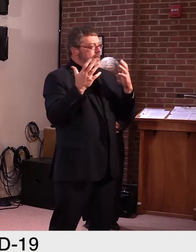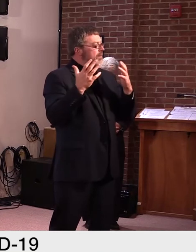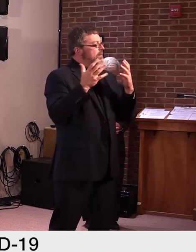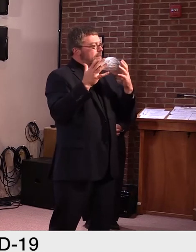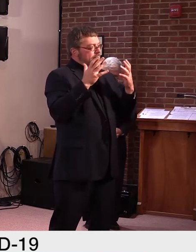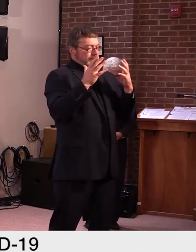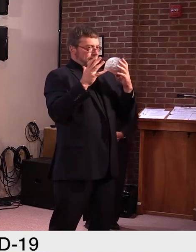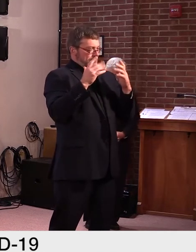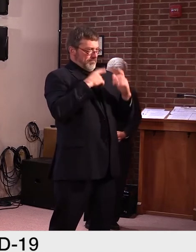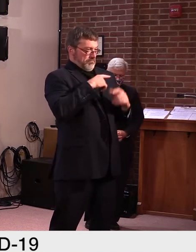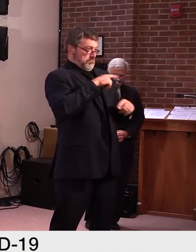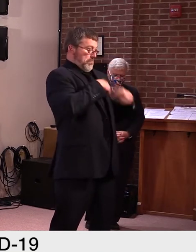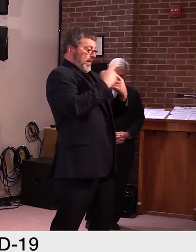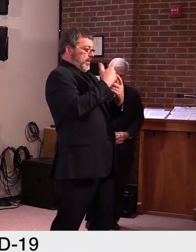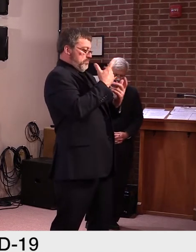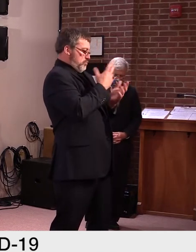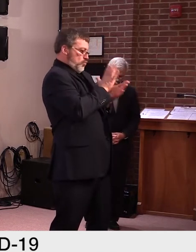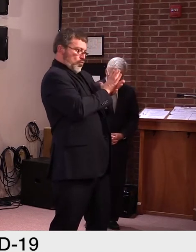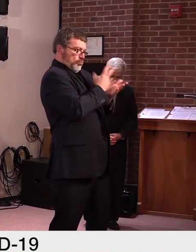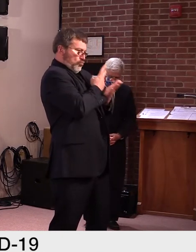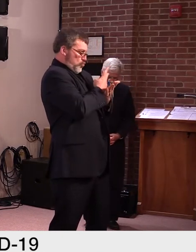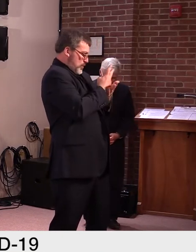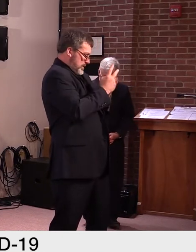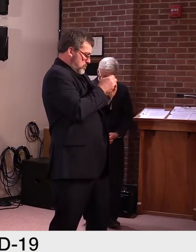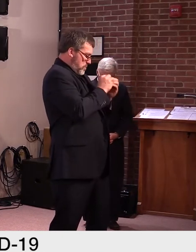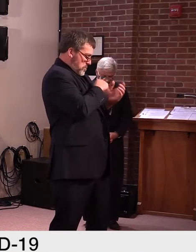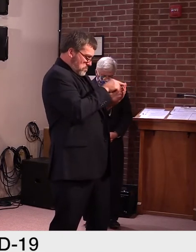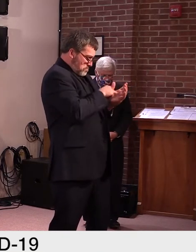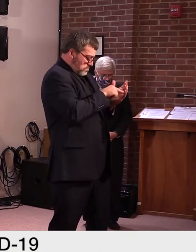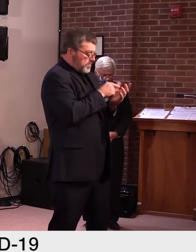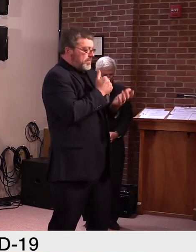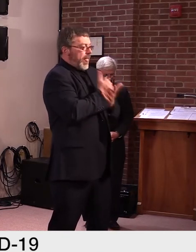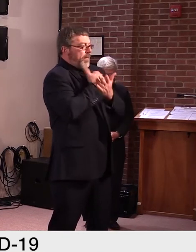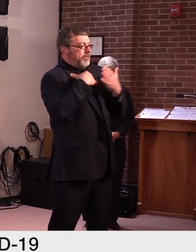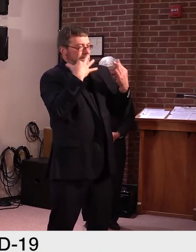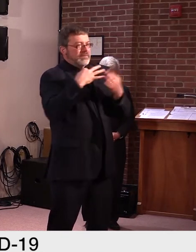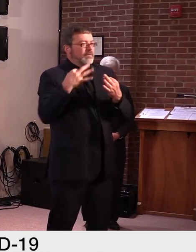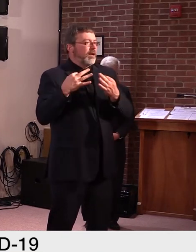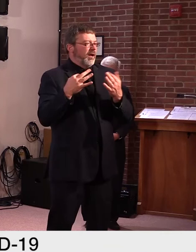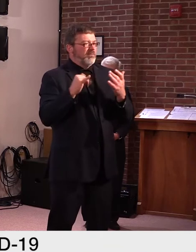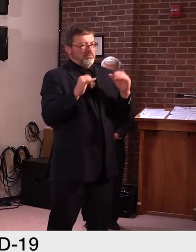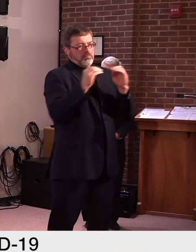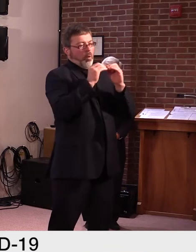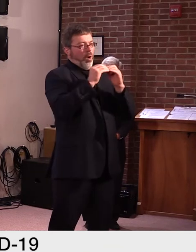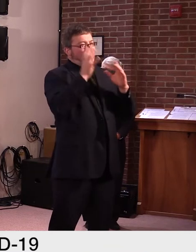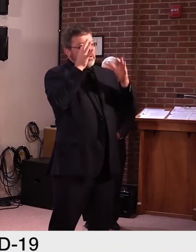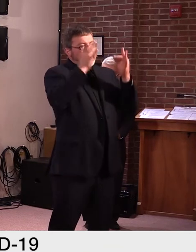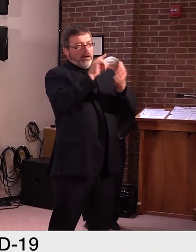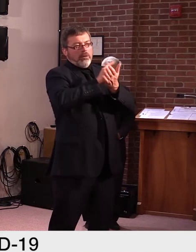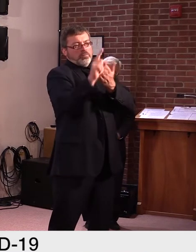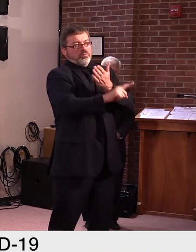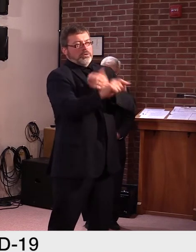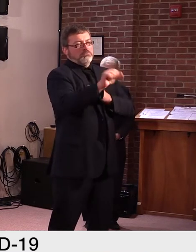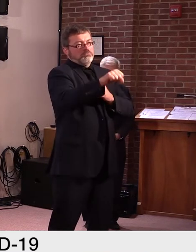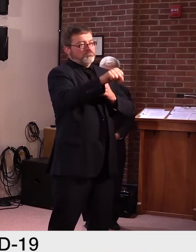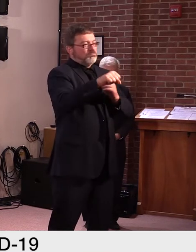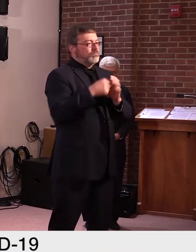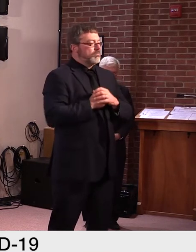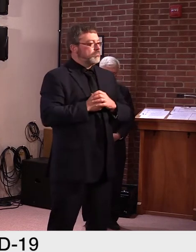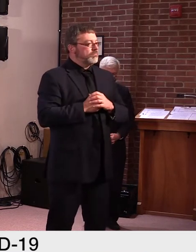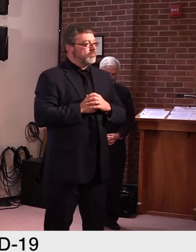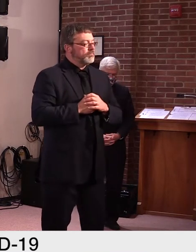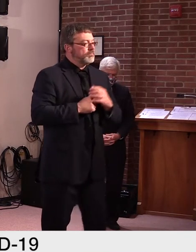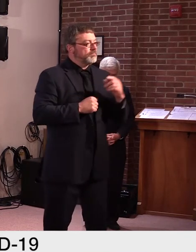the situation and hopefully provide some clarity on it. Great. Thank you so much. Hey, Andrew, Paladonia